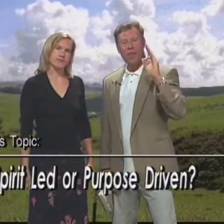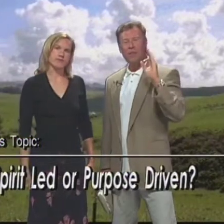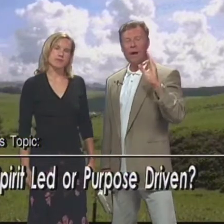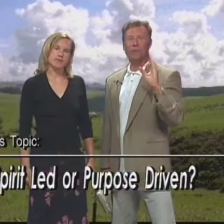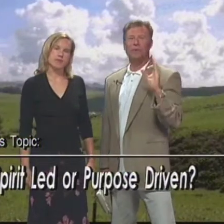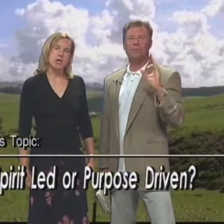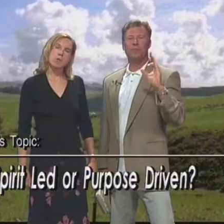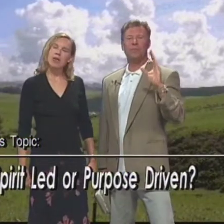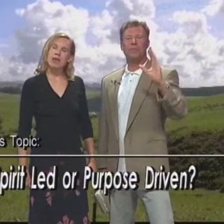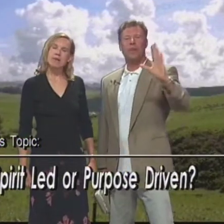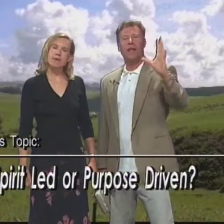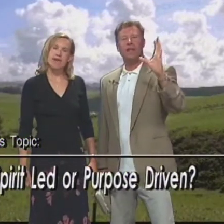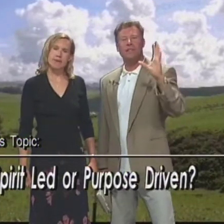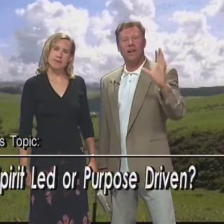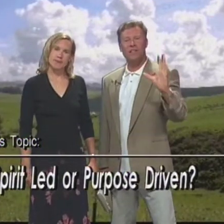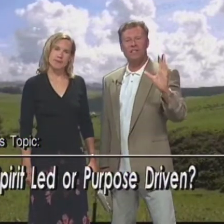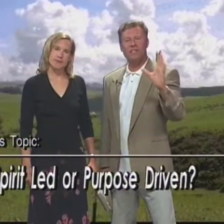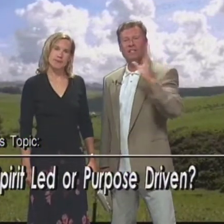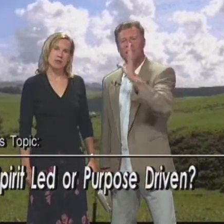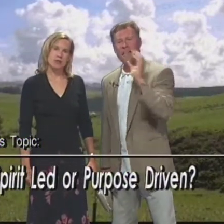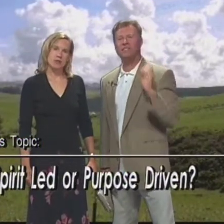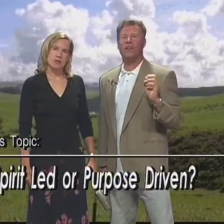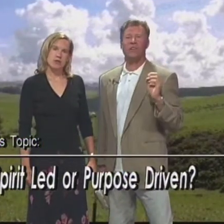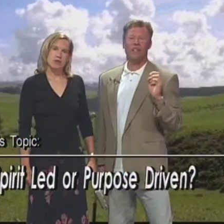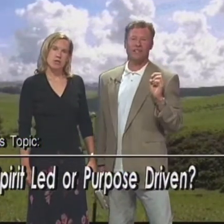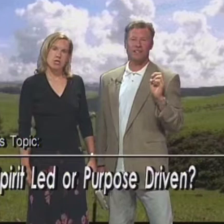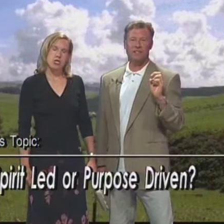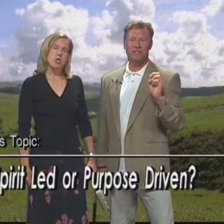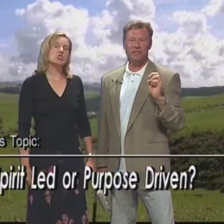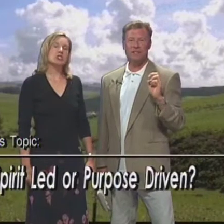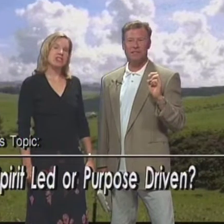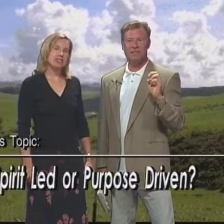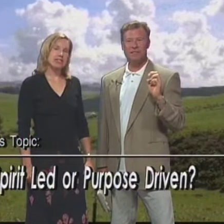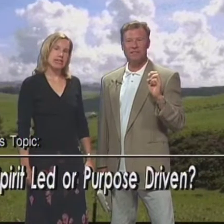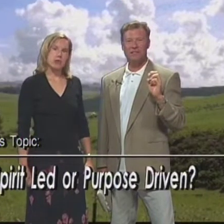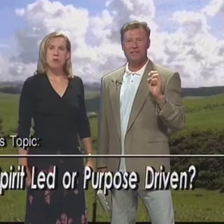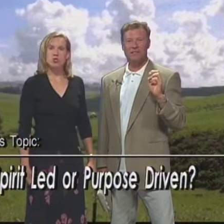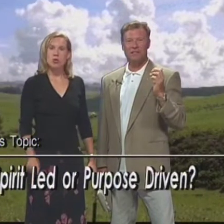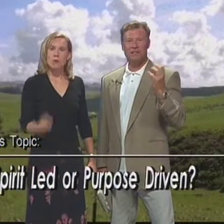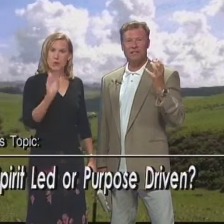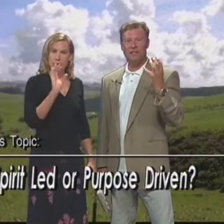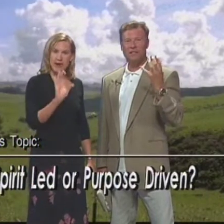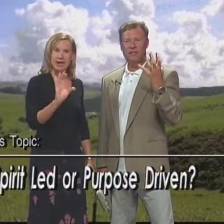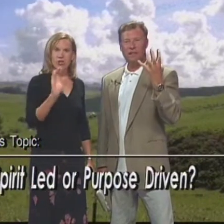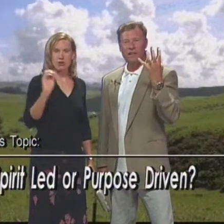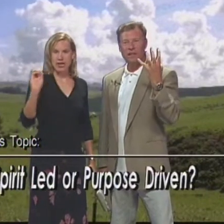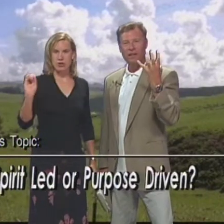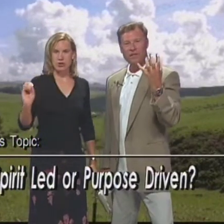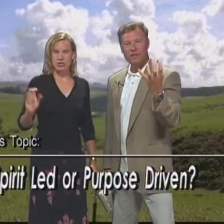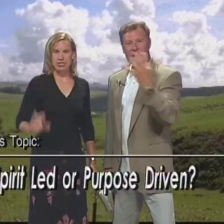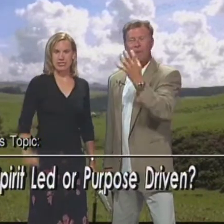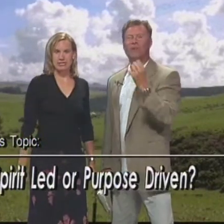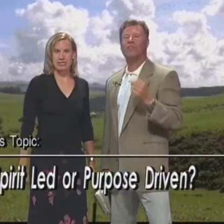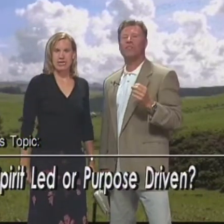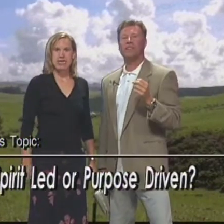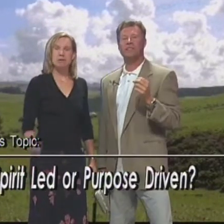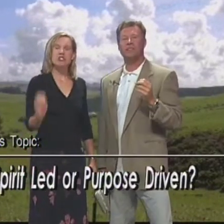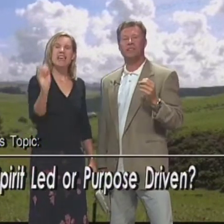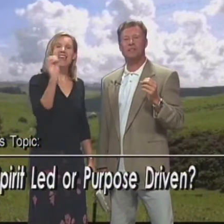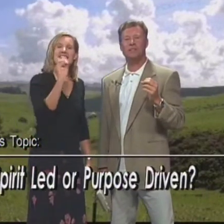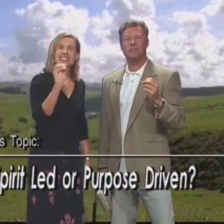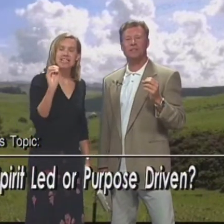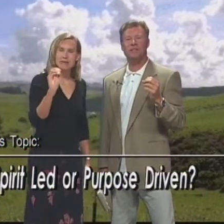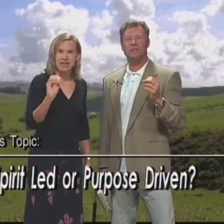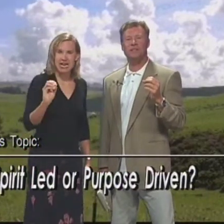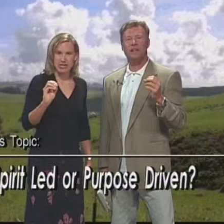Now, the Bible Tells us to test all things To examine all things